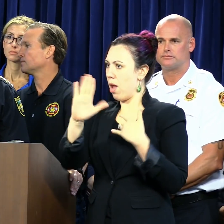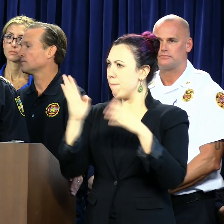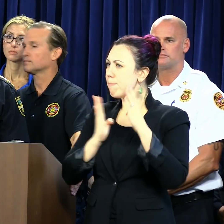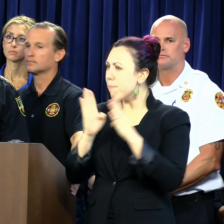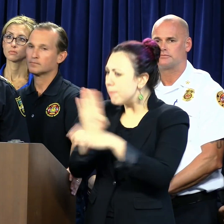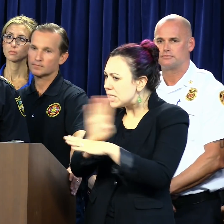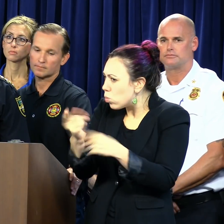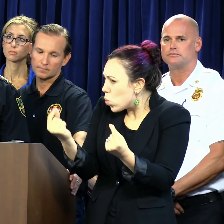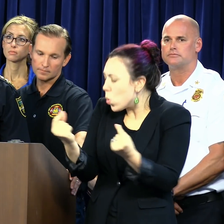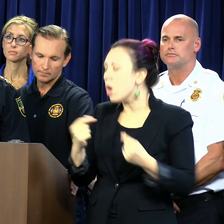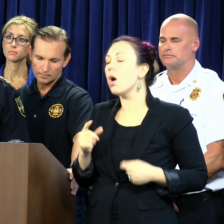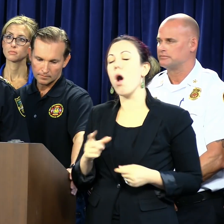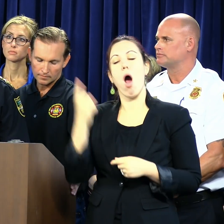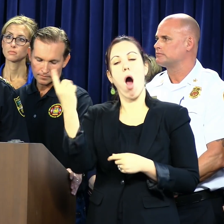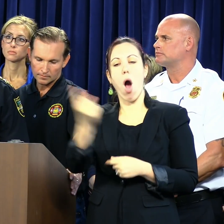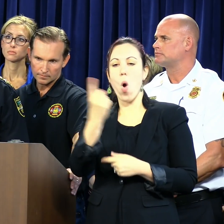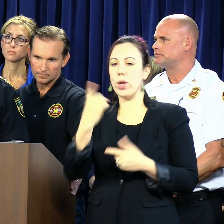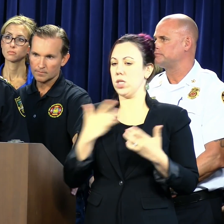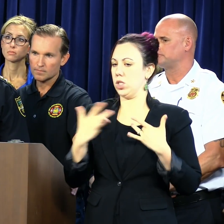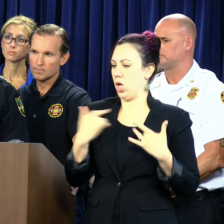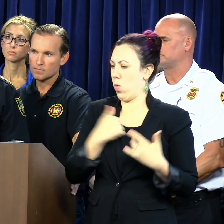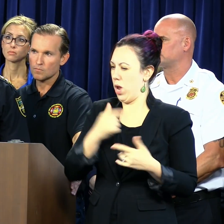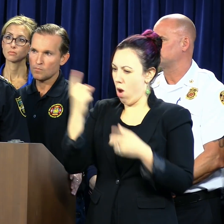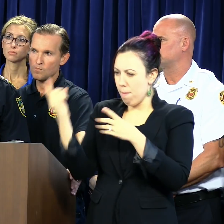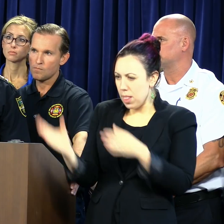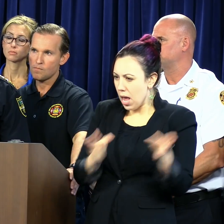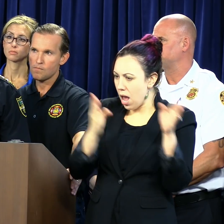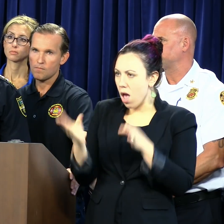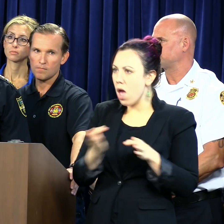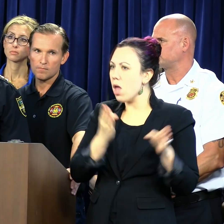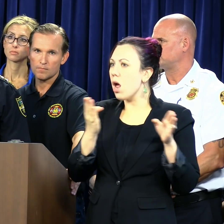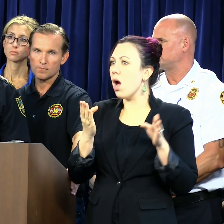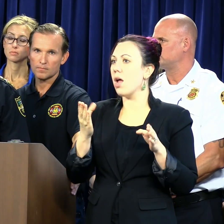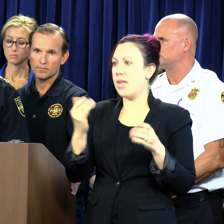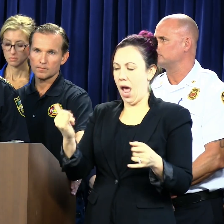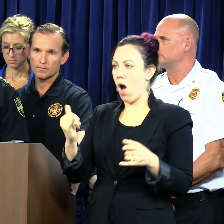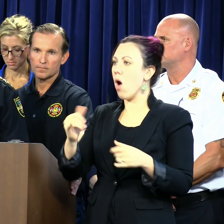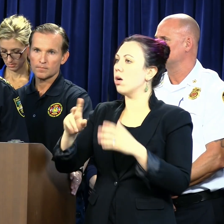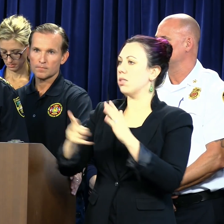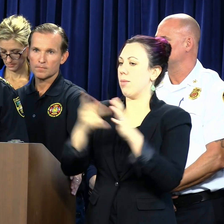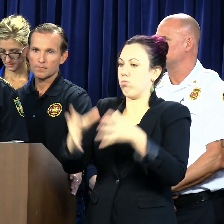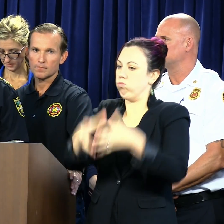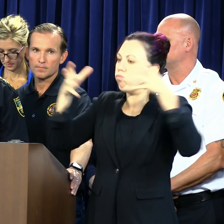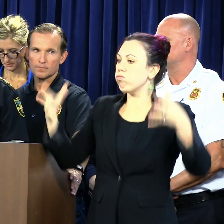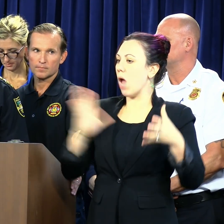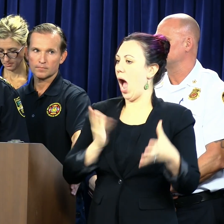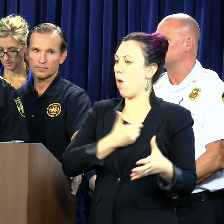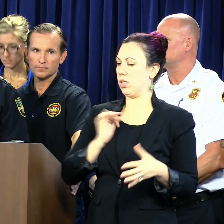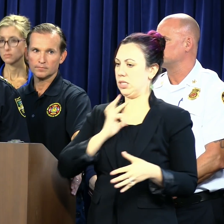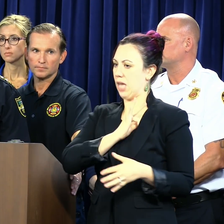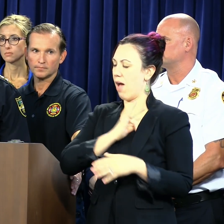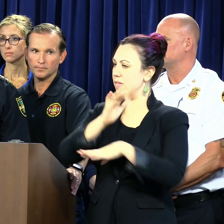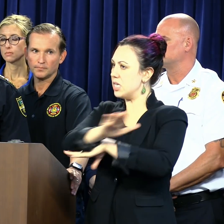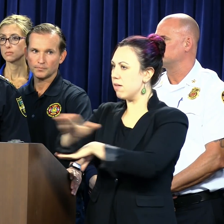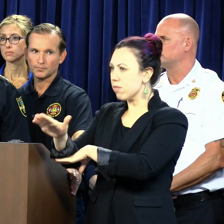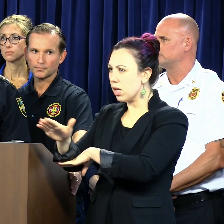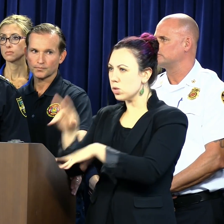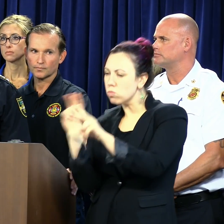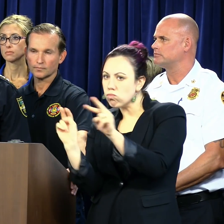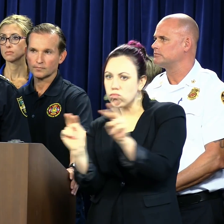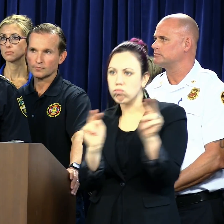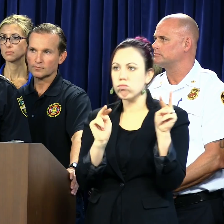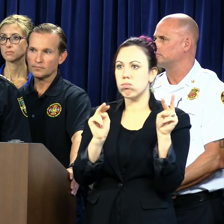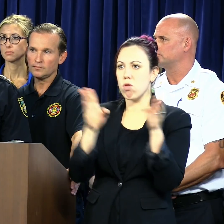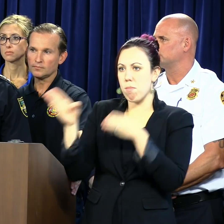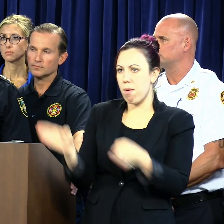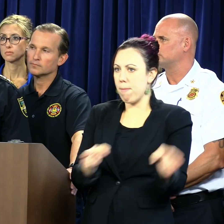it's always a concern. It's always part of the planning for us. And we've got, you know, virtually double the staffing on the street in the evenings to prepare for,